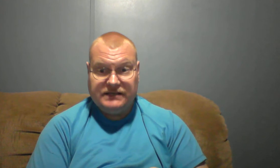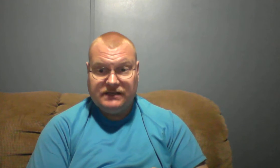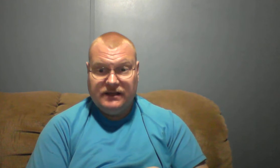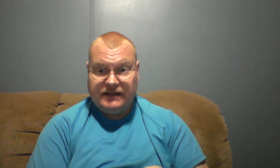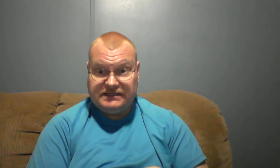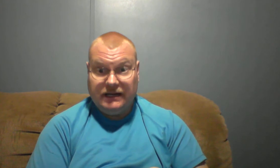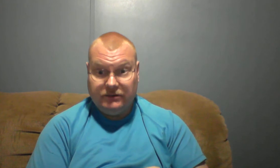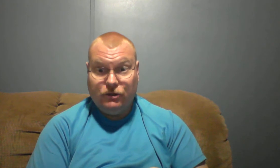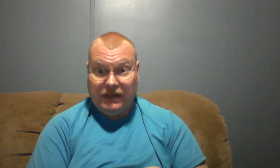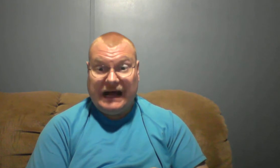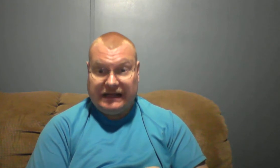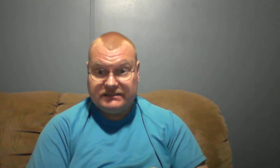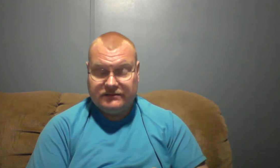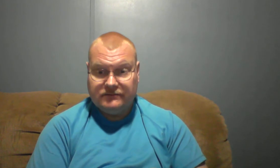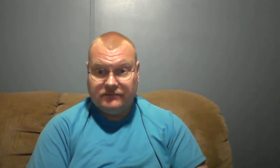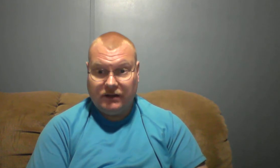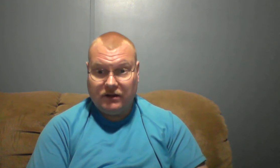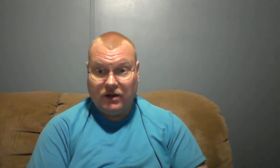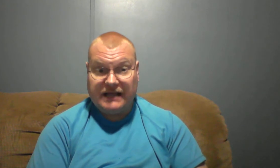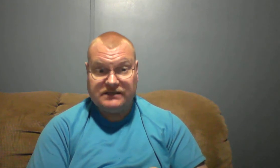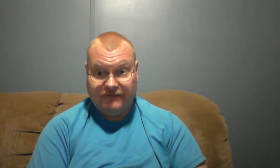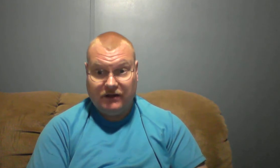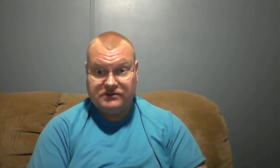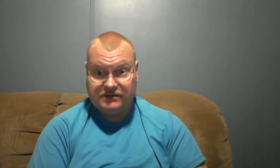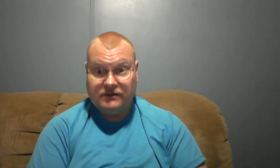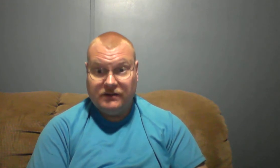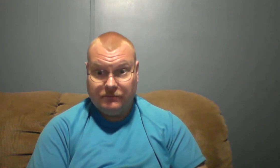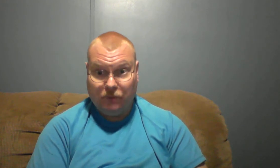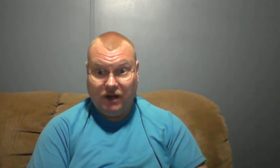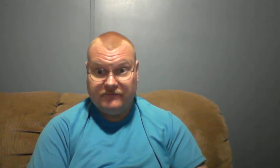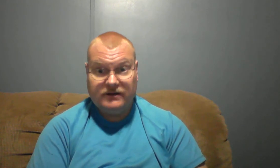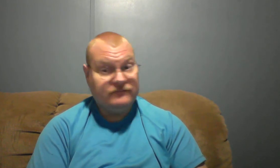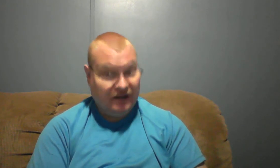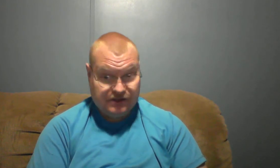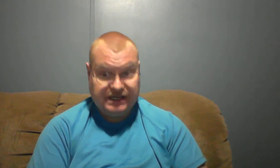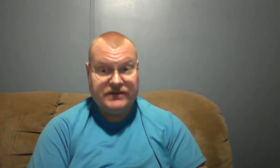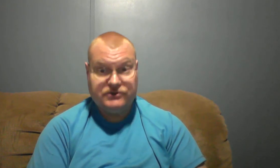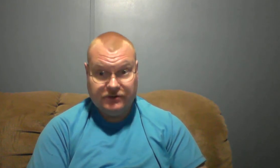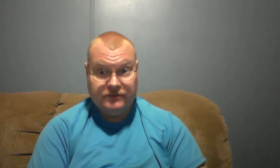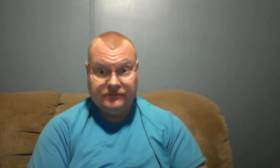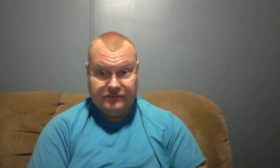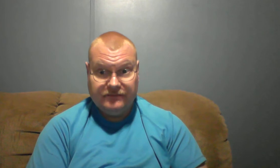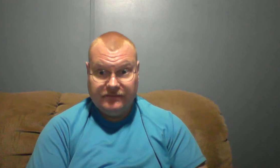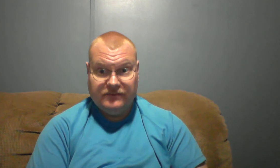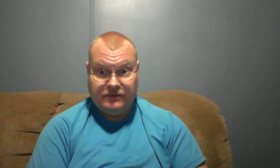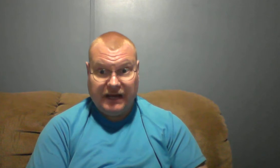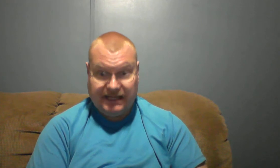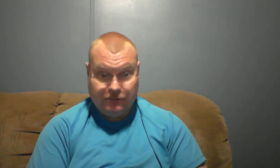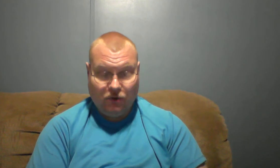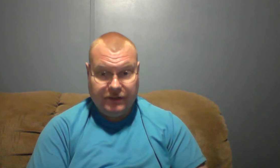that's telling you lies or has a false prophet or false teacher behind the pulpit